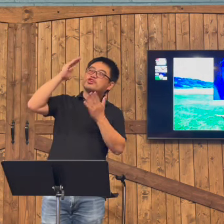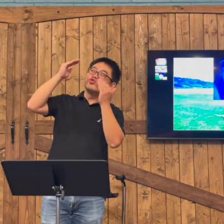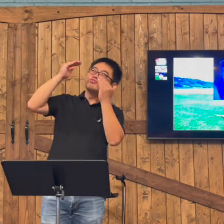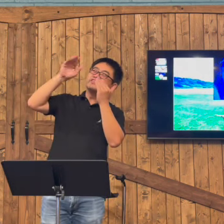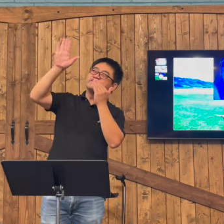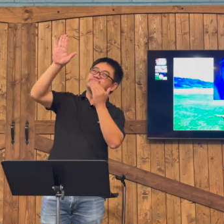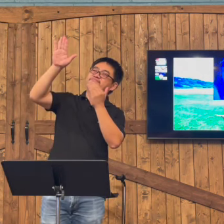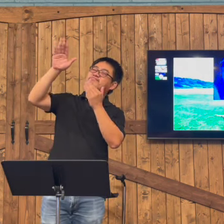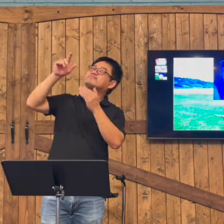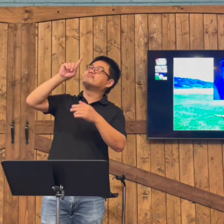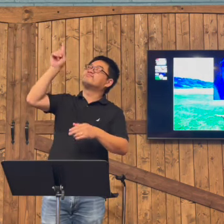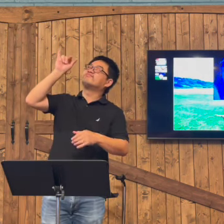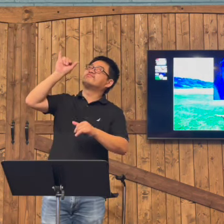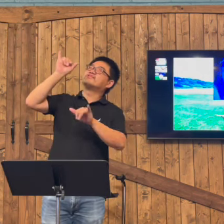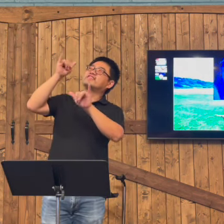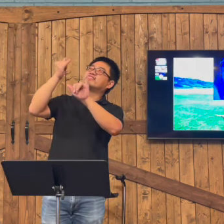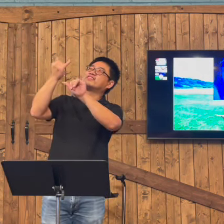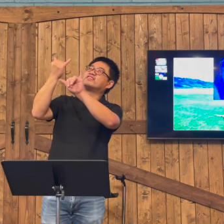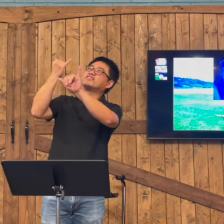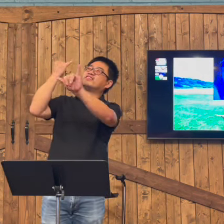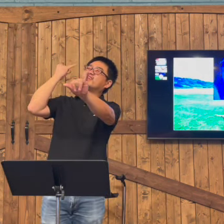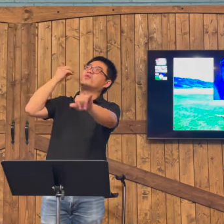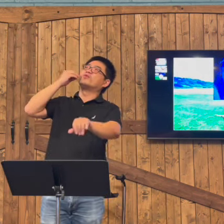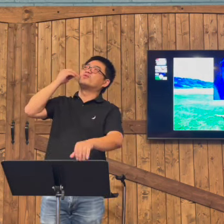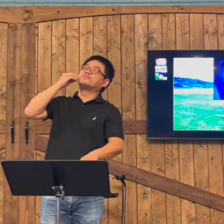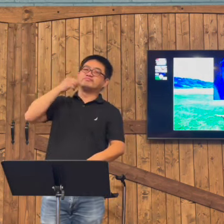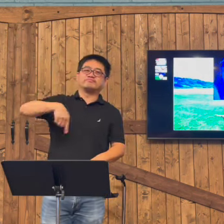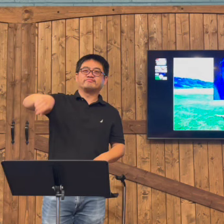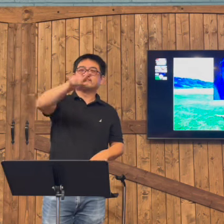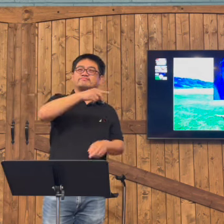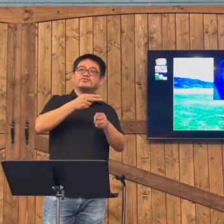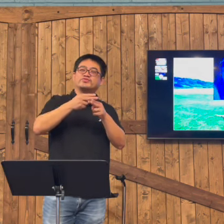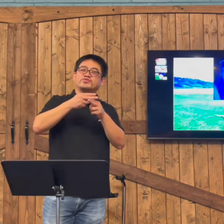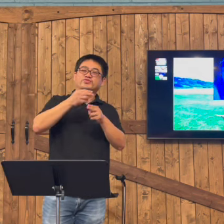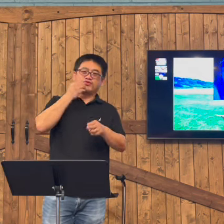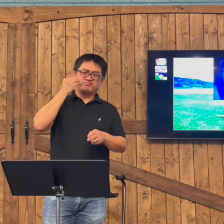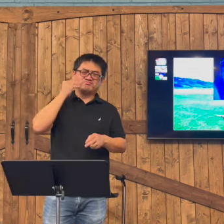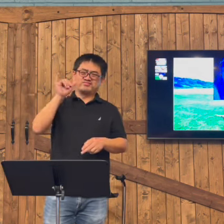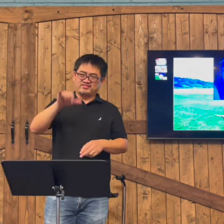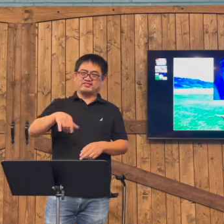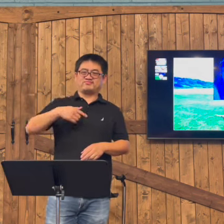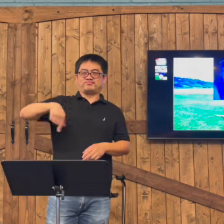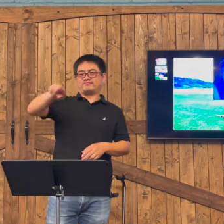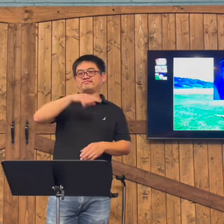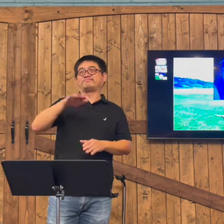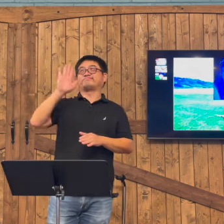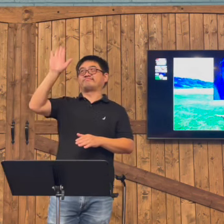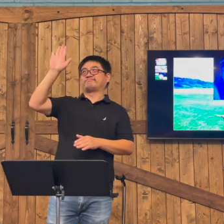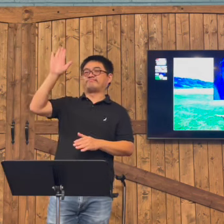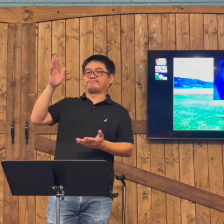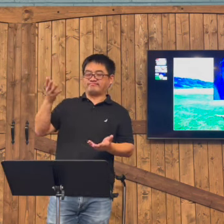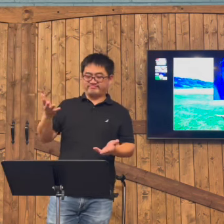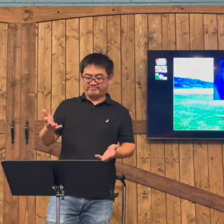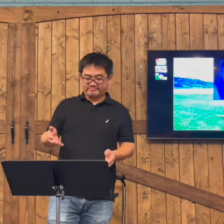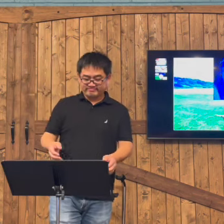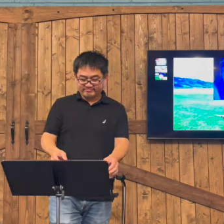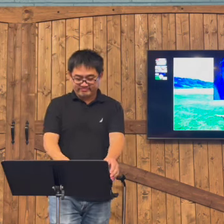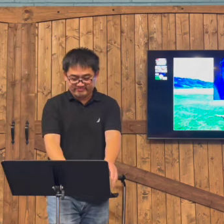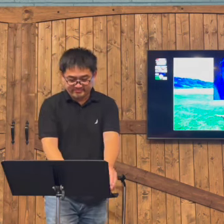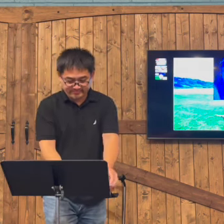will be like God. We will have hope in him. And we will have an eternal home. Our home here on earth is temporary. But our